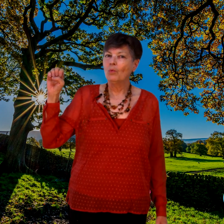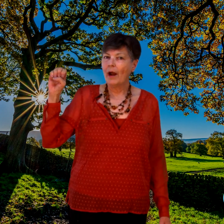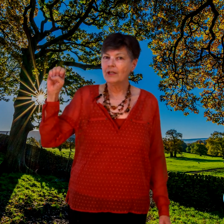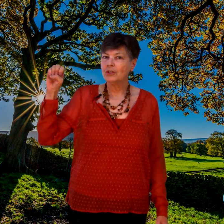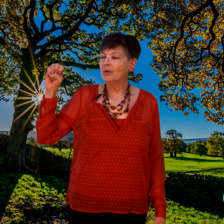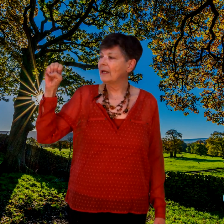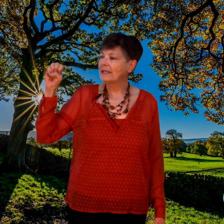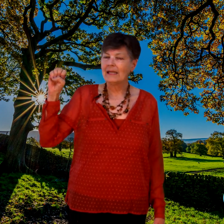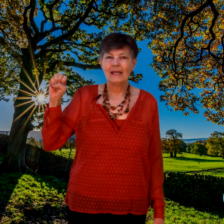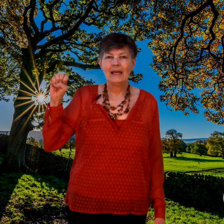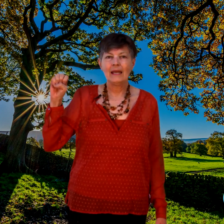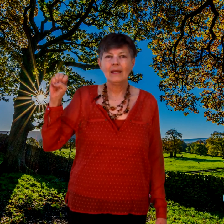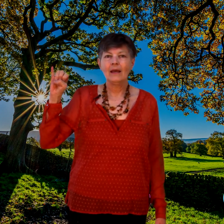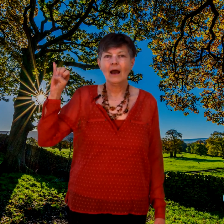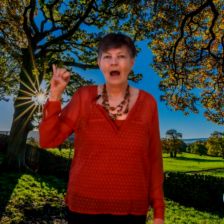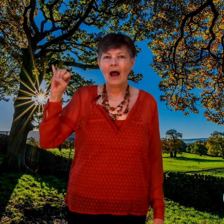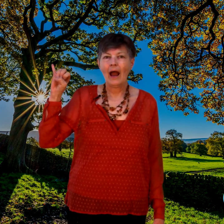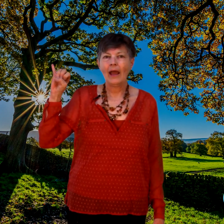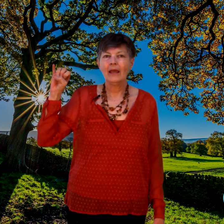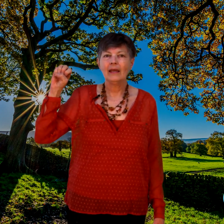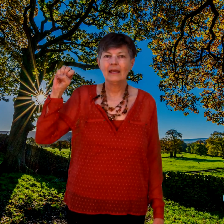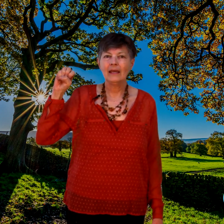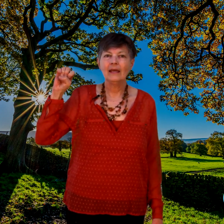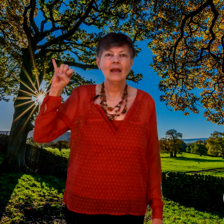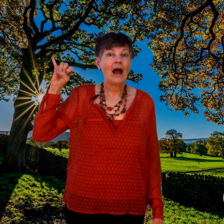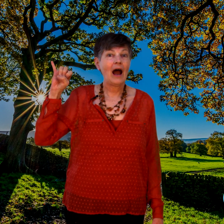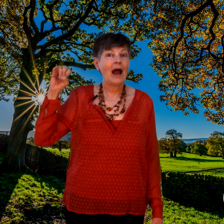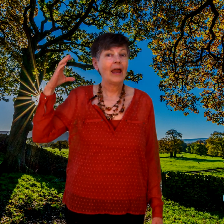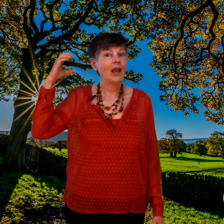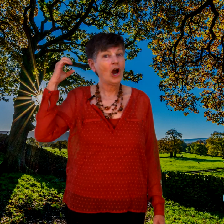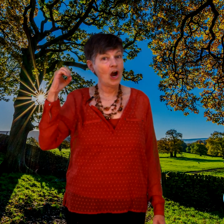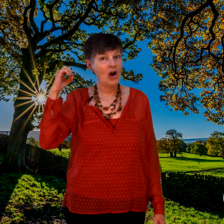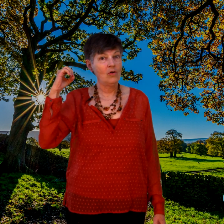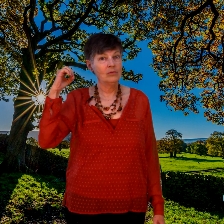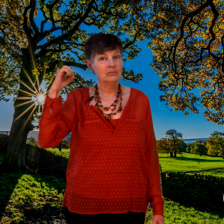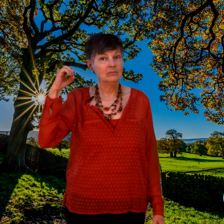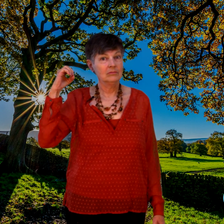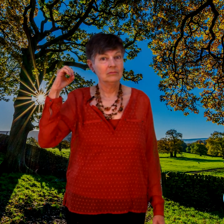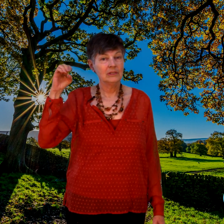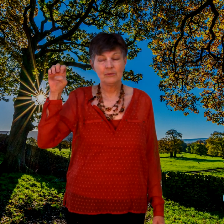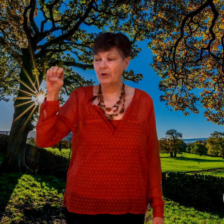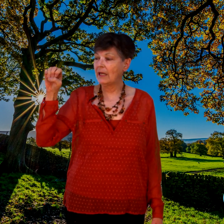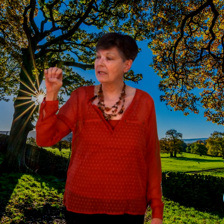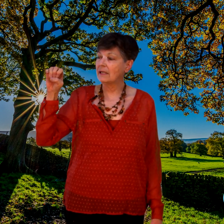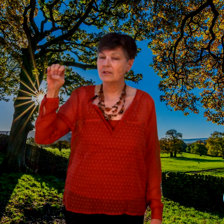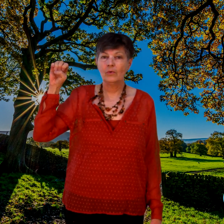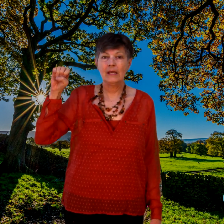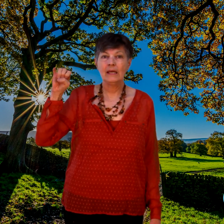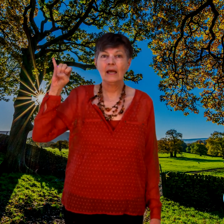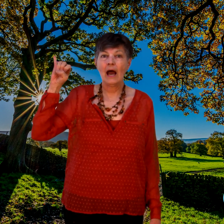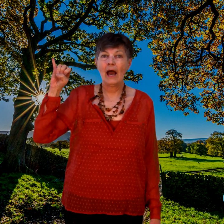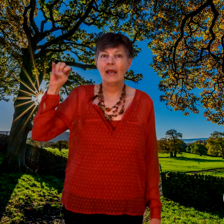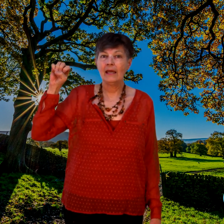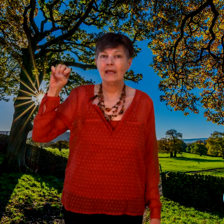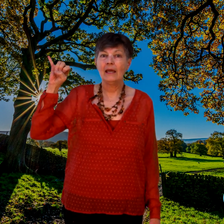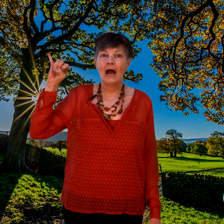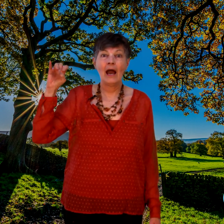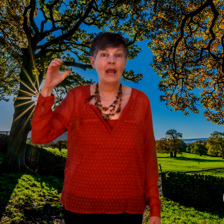you wanted to, it's an E-I-E-I-O. So that's pretty easy. So E-I-E-I